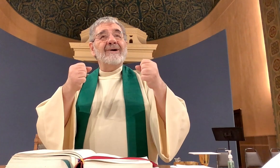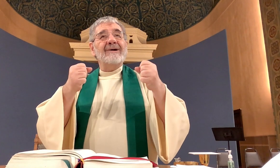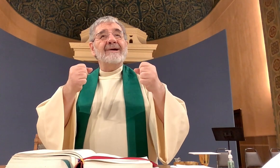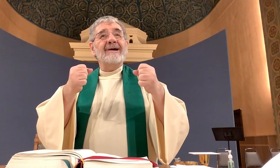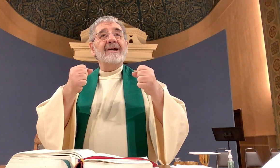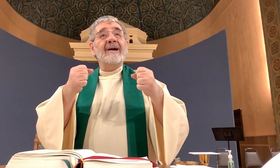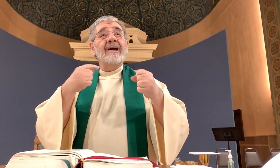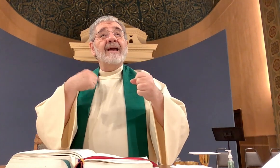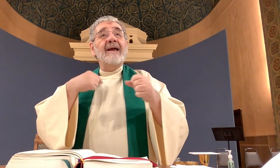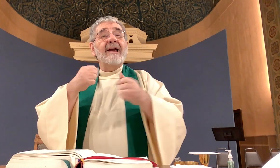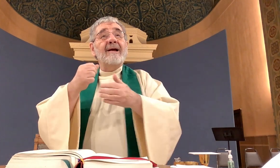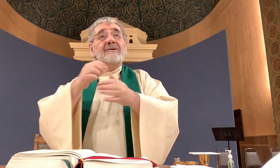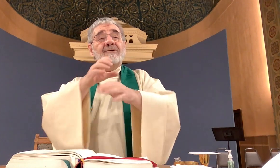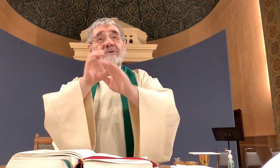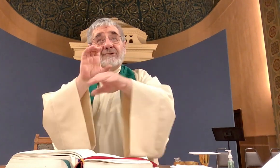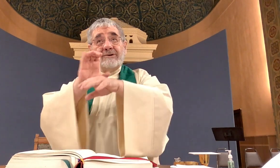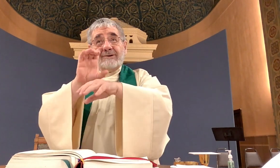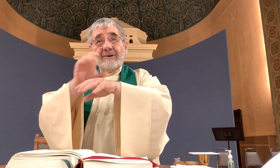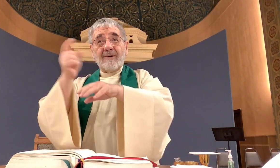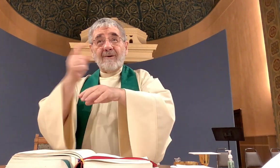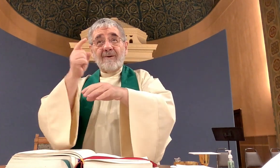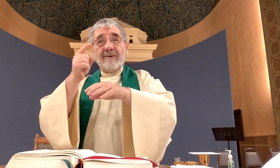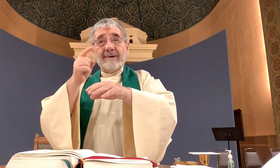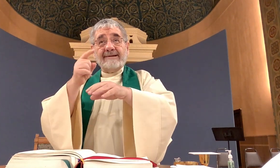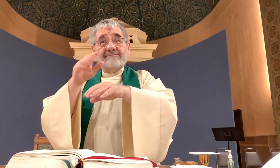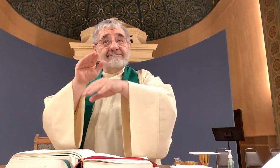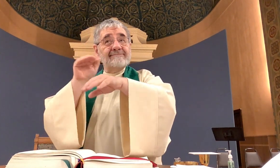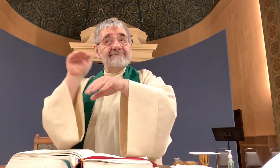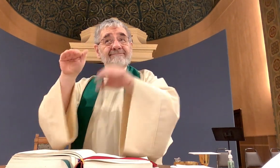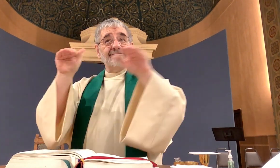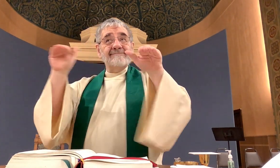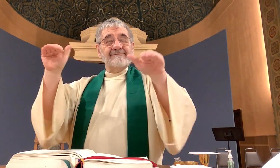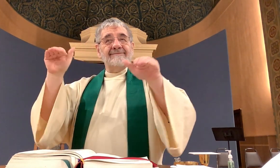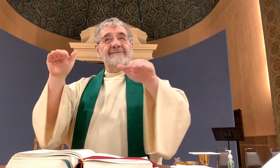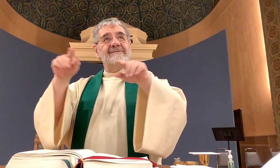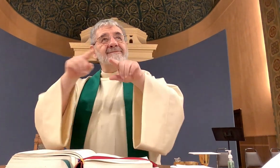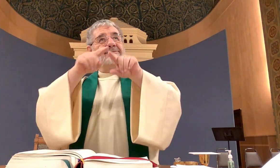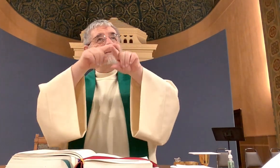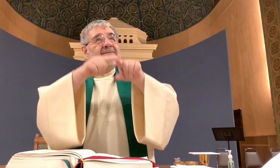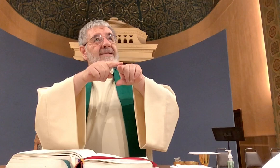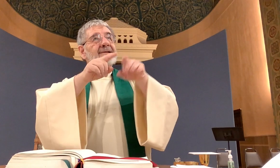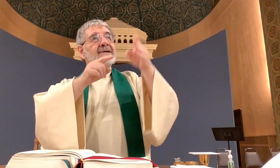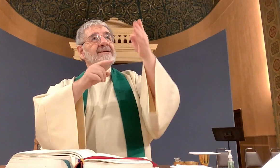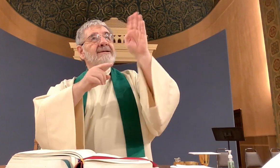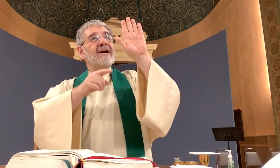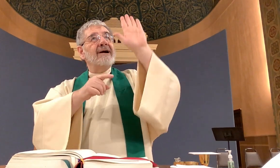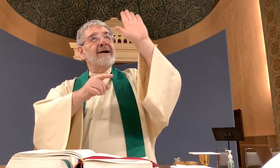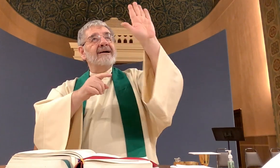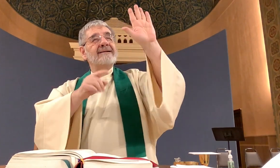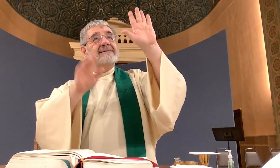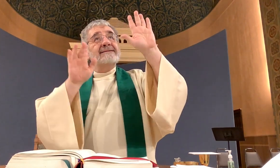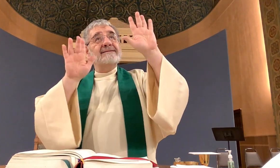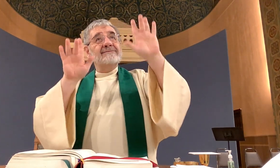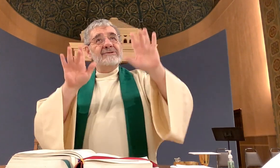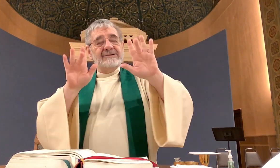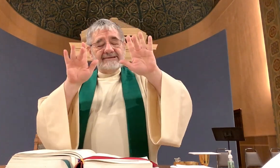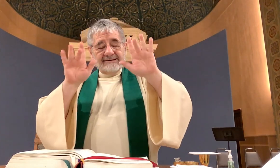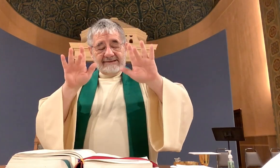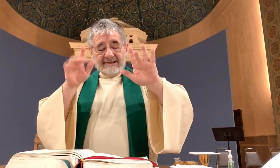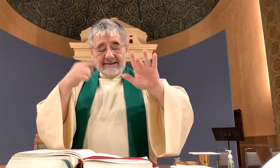shows us his strength the church reminds us to depend on God's mercy we